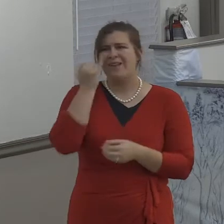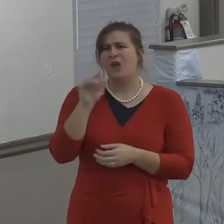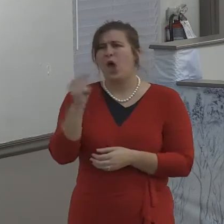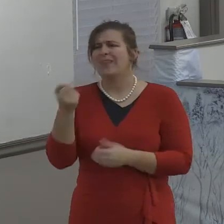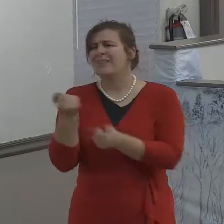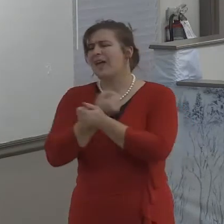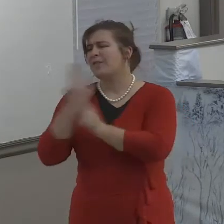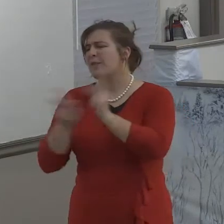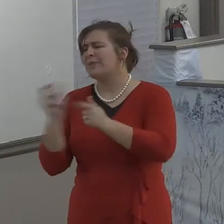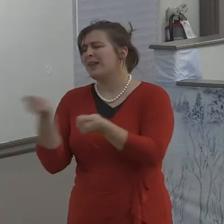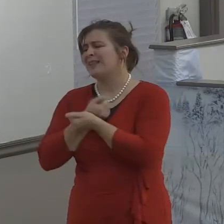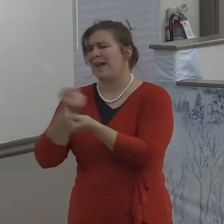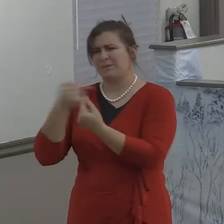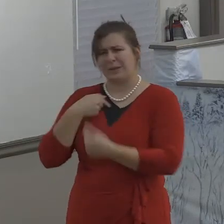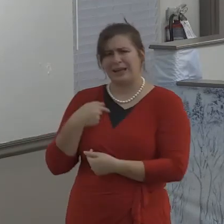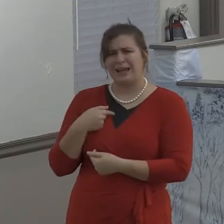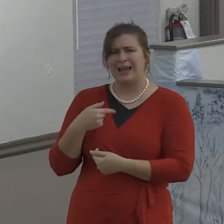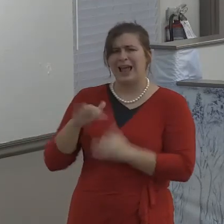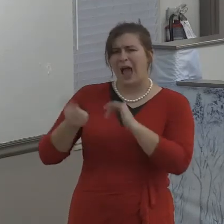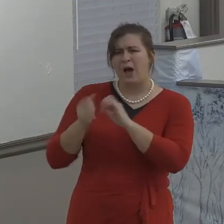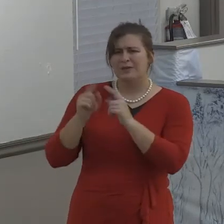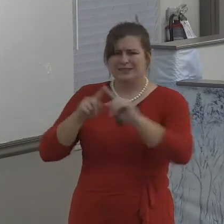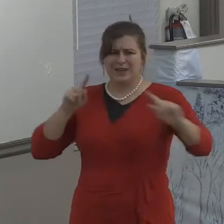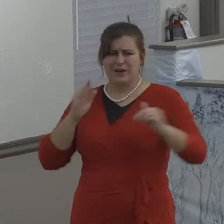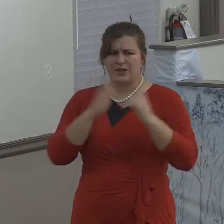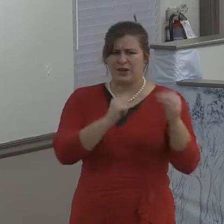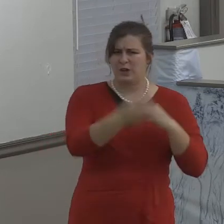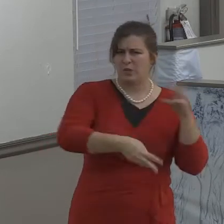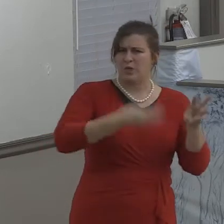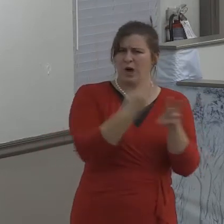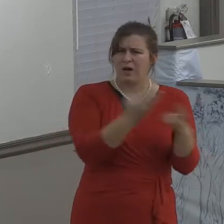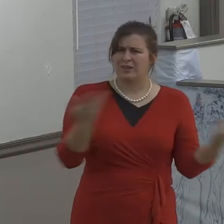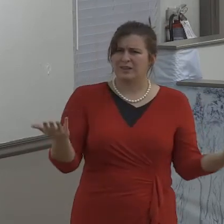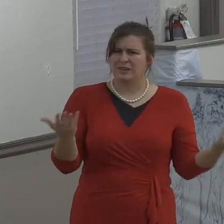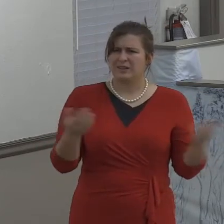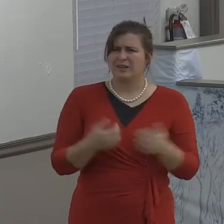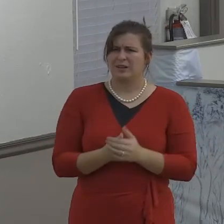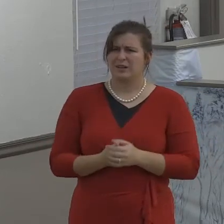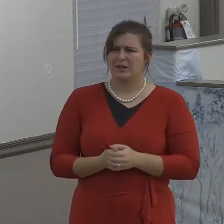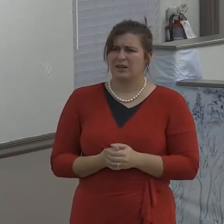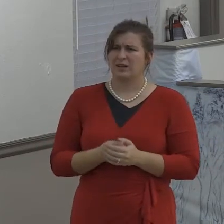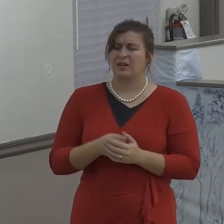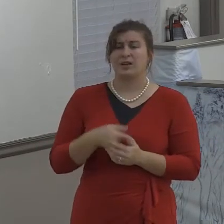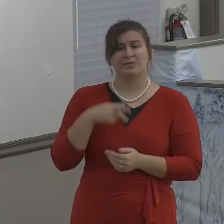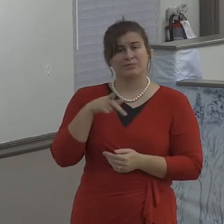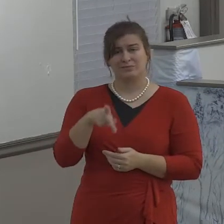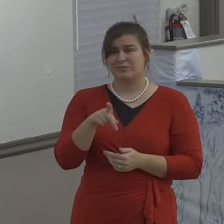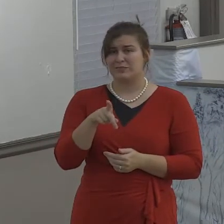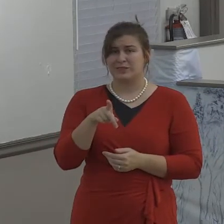No. As a matter of fact, when we do good to those who actually don't do good to us.